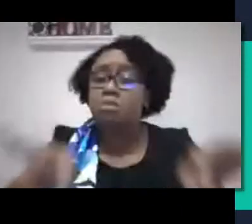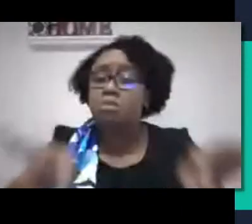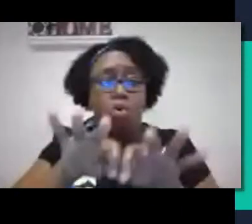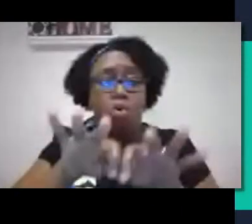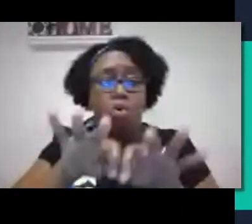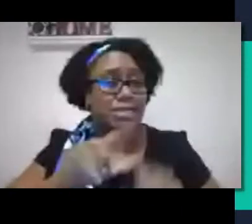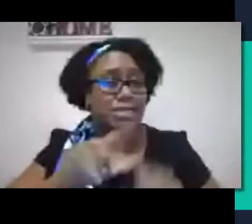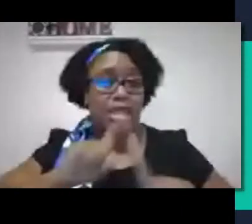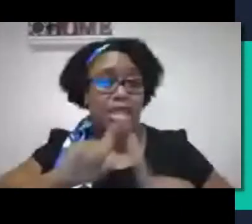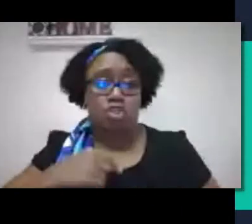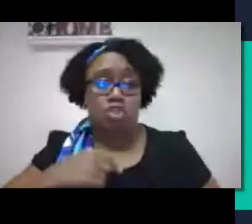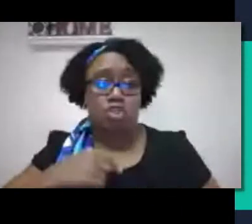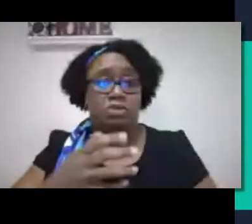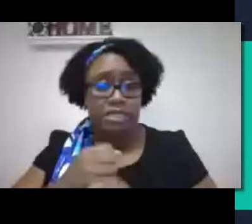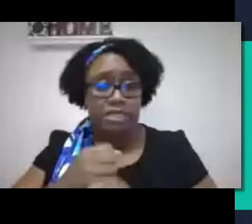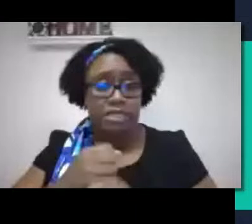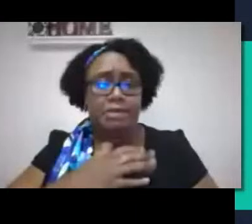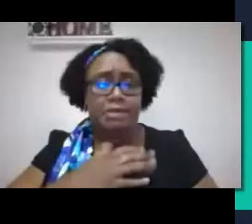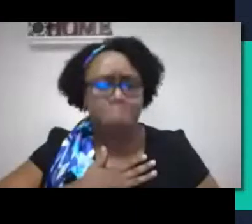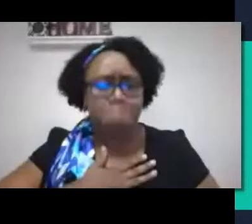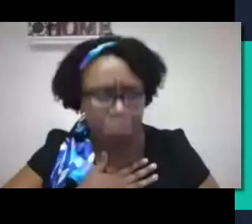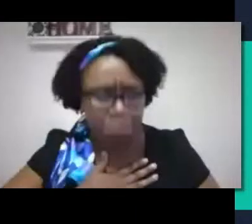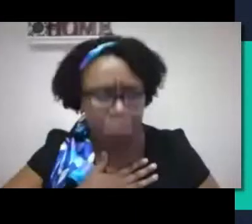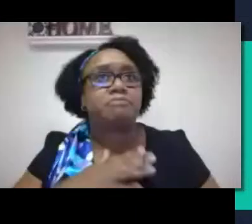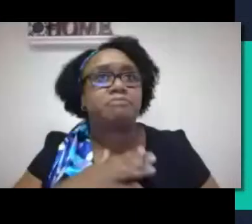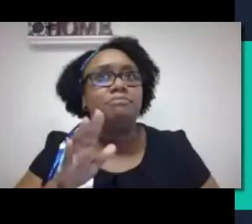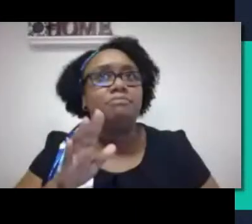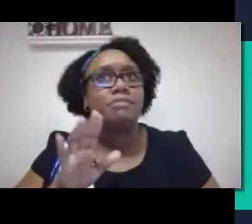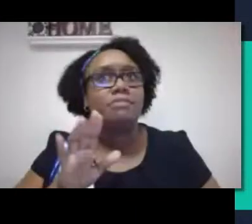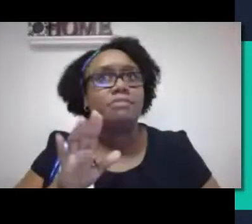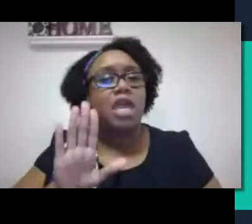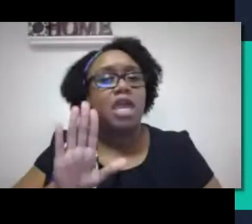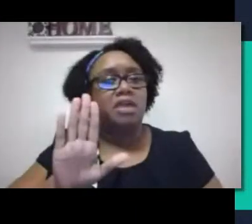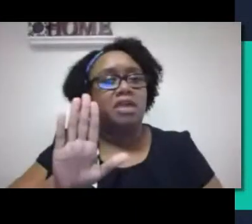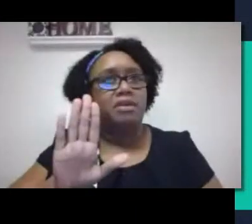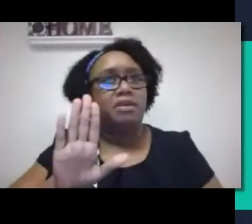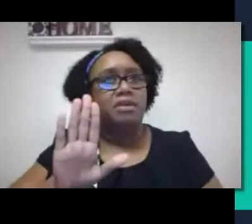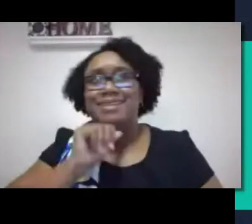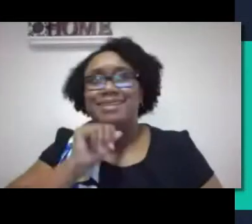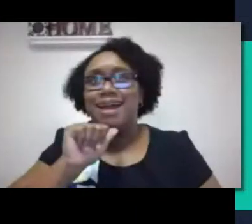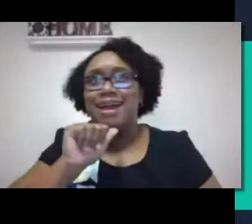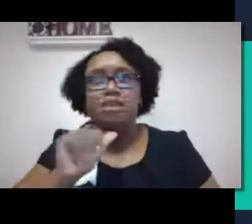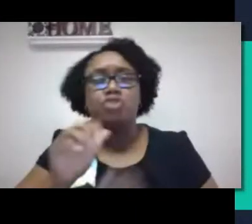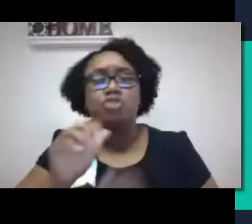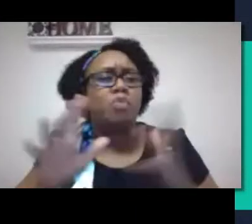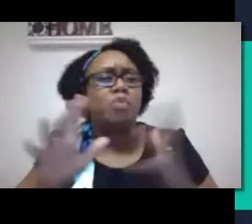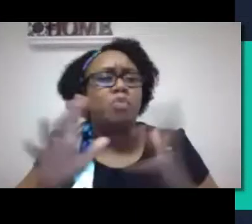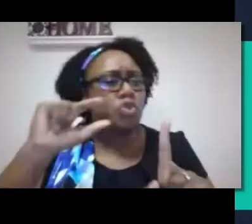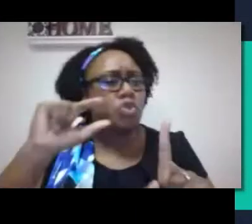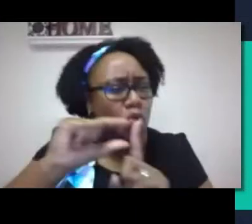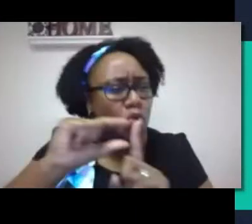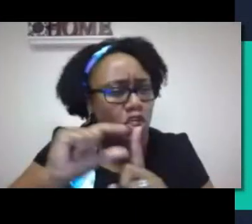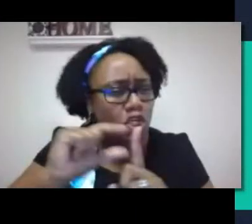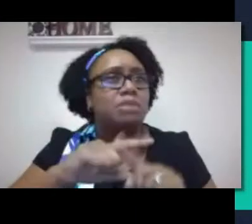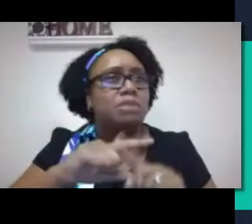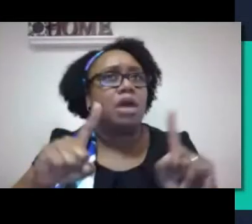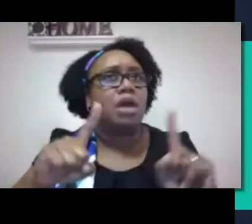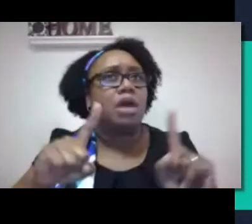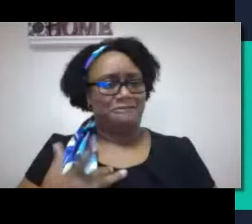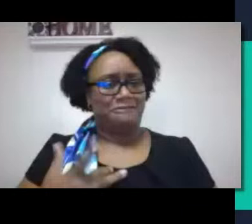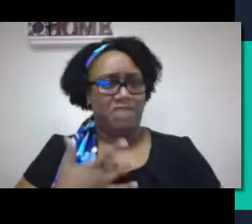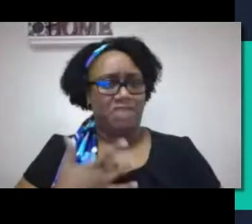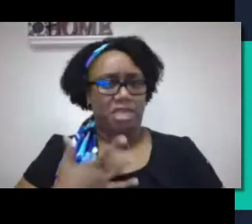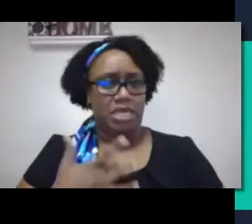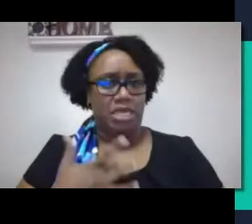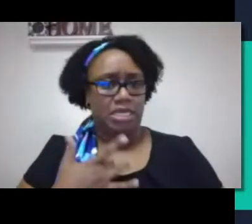about parents hearing about hearing technology. But the most important answer I get, which